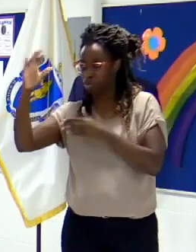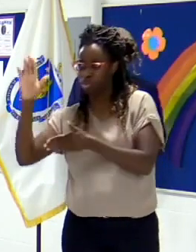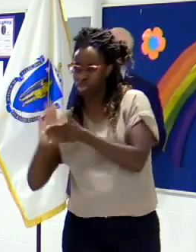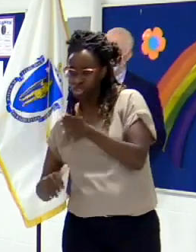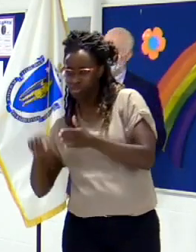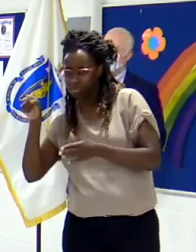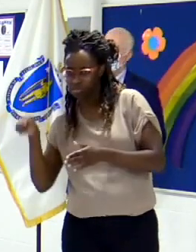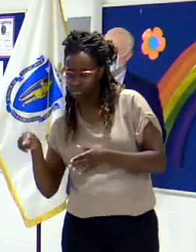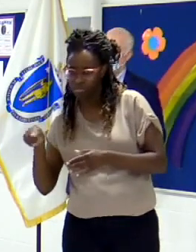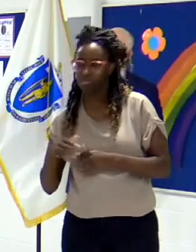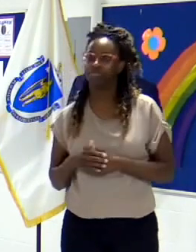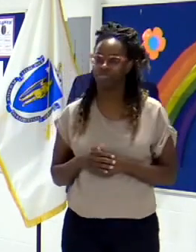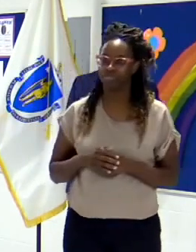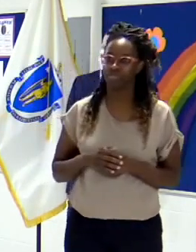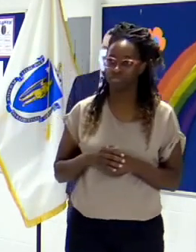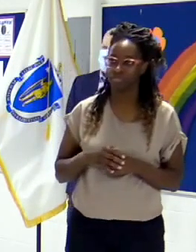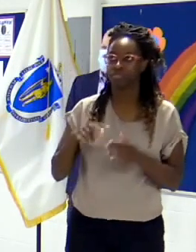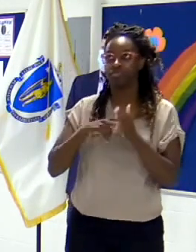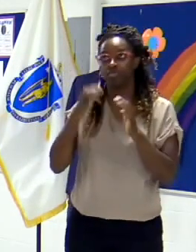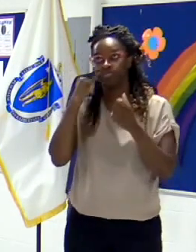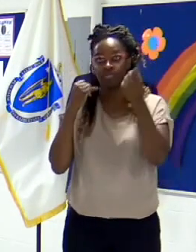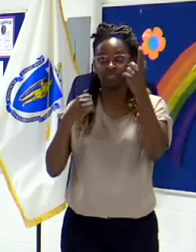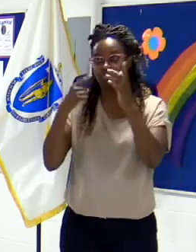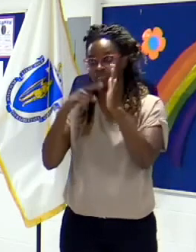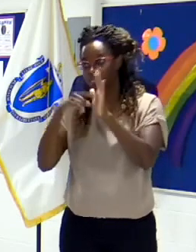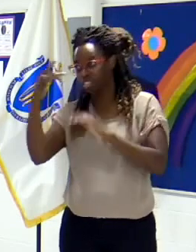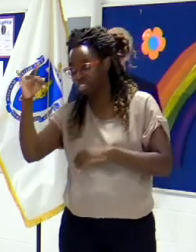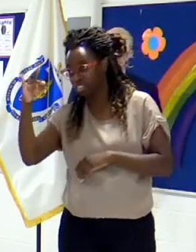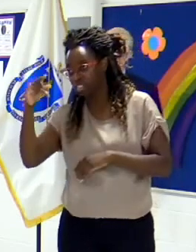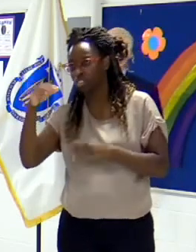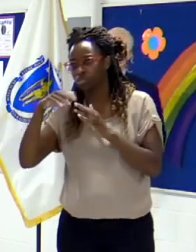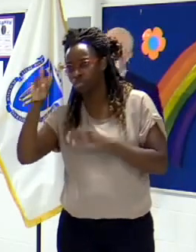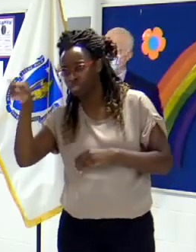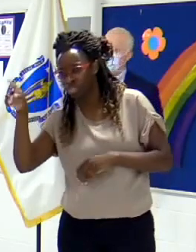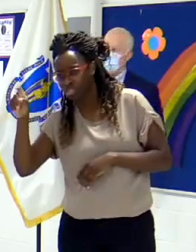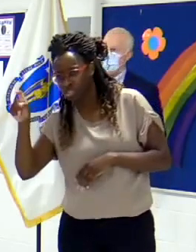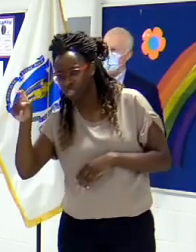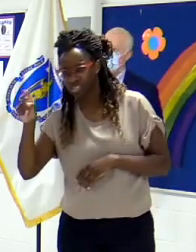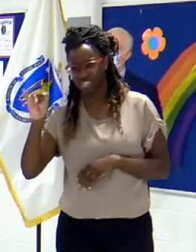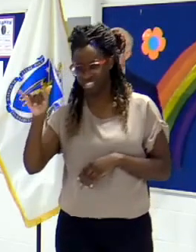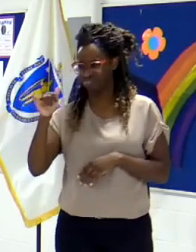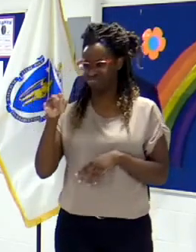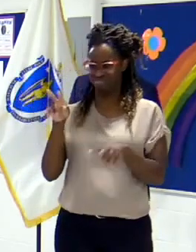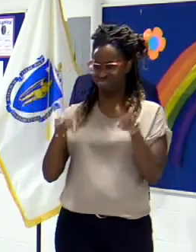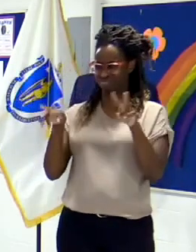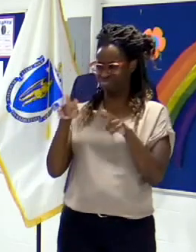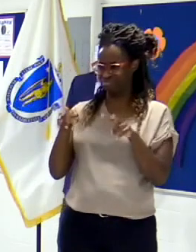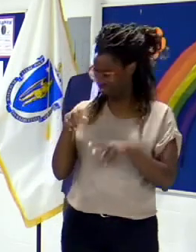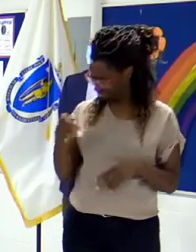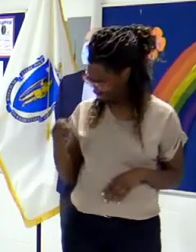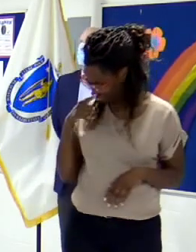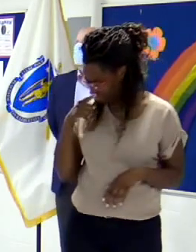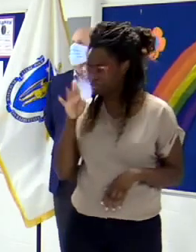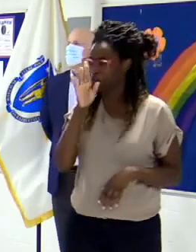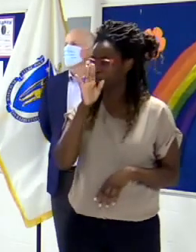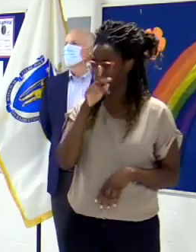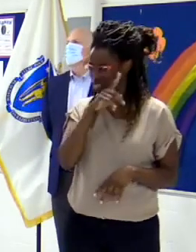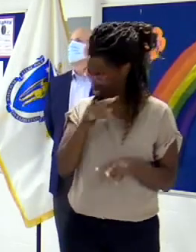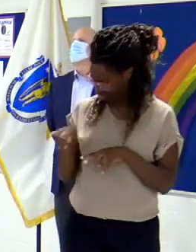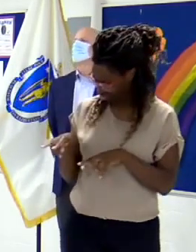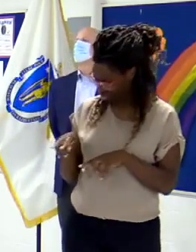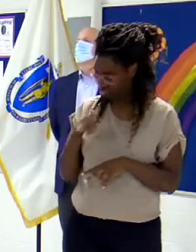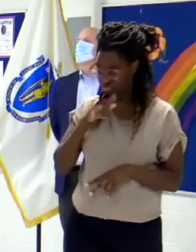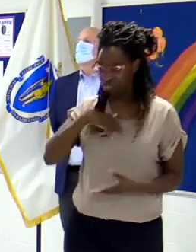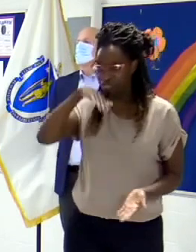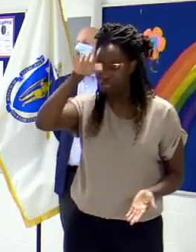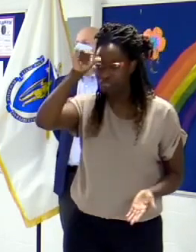the difference between 19 and 11. And that'll give you the price of each incremental batch that you put. He's walking through this and I'm like, I remember this. I was never the kid at the